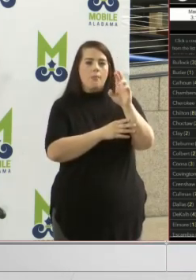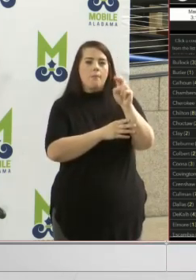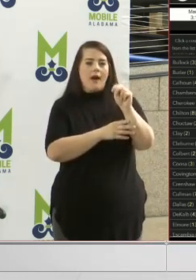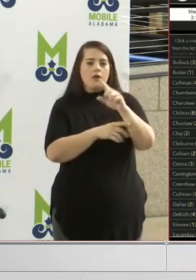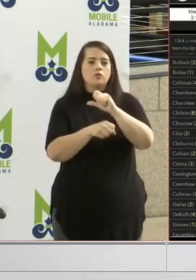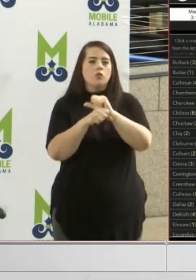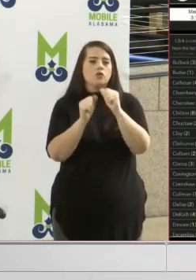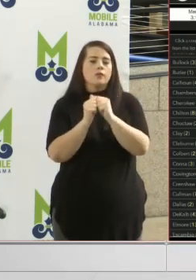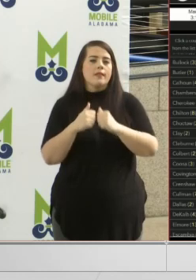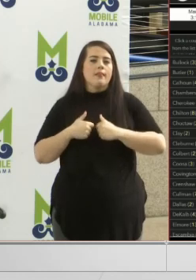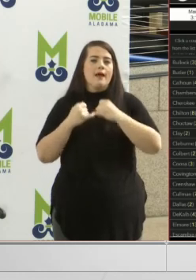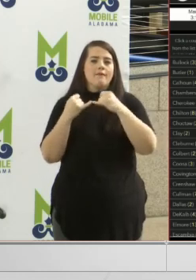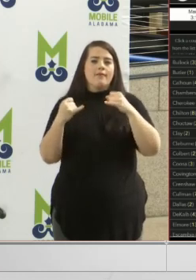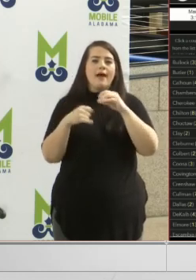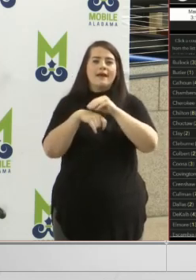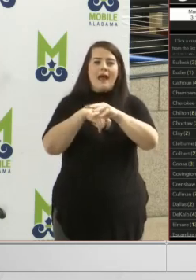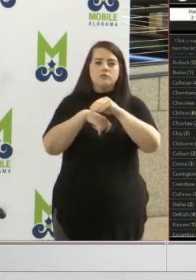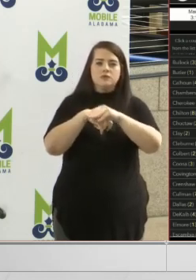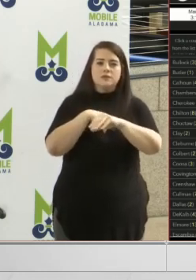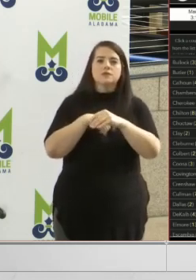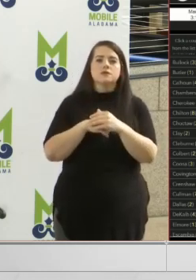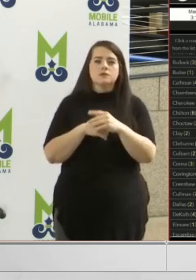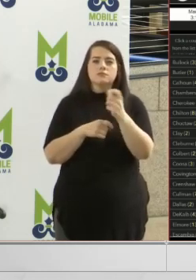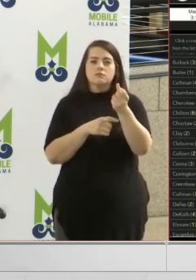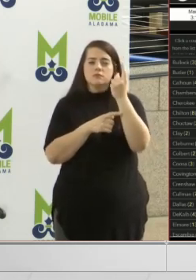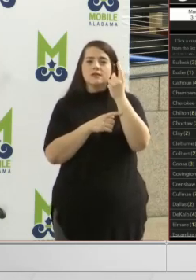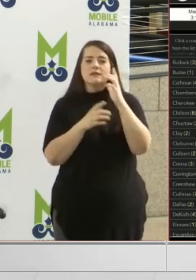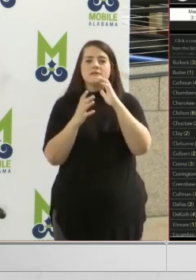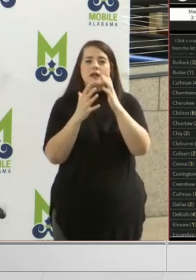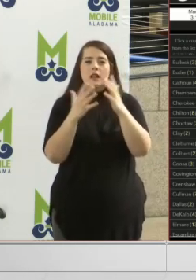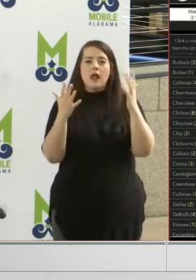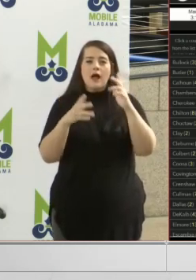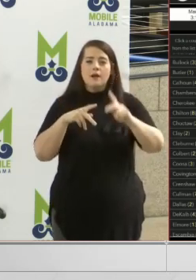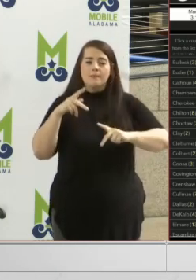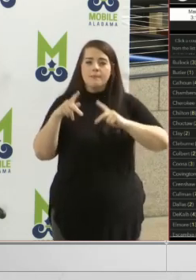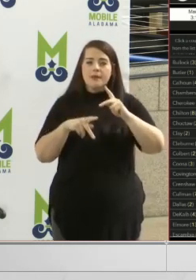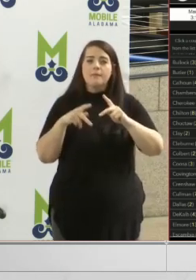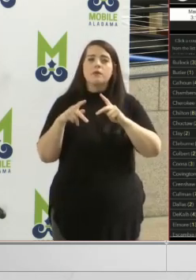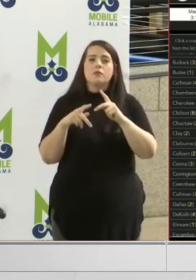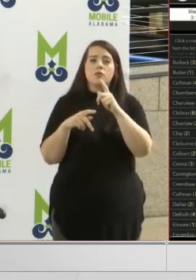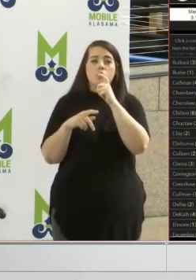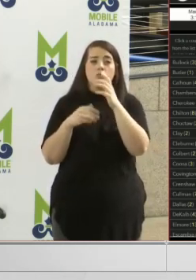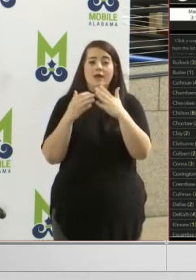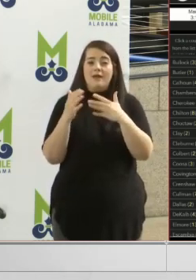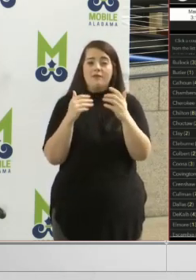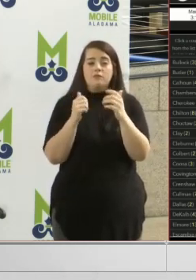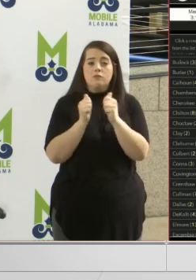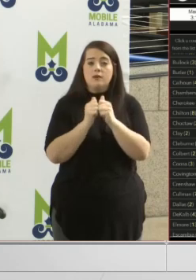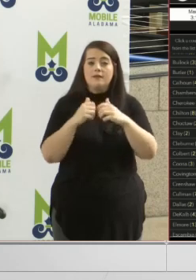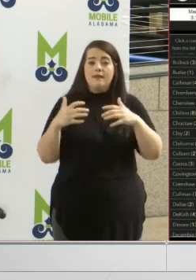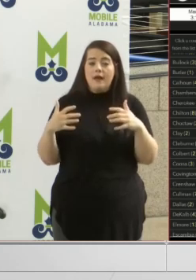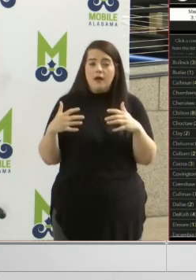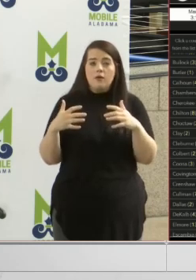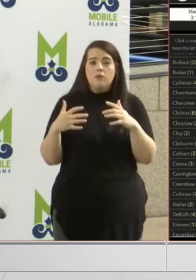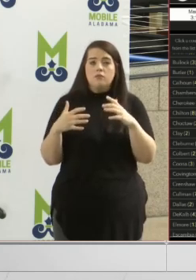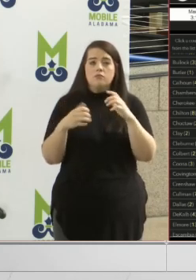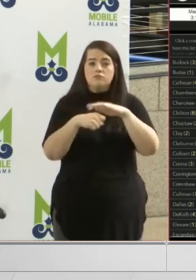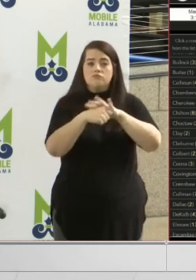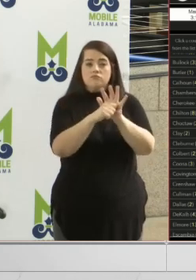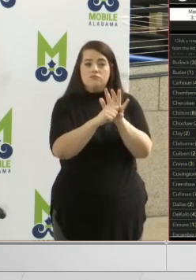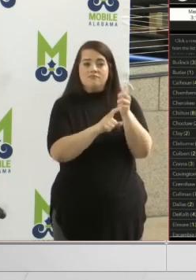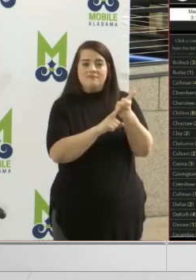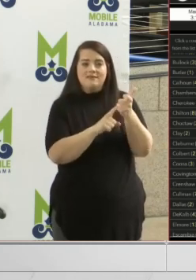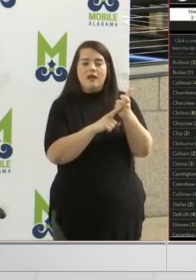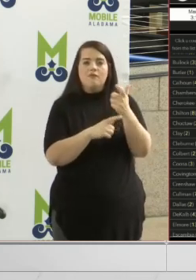Lifeline Counseling. As you can imagine, there are a lot of people who, even without the coronavirus